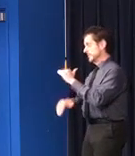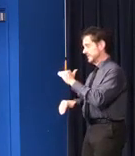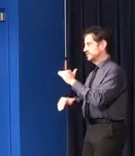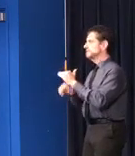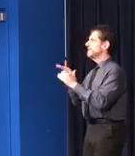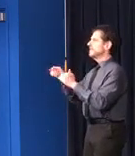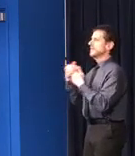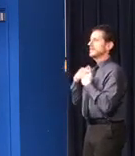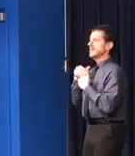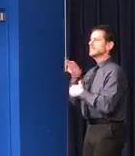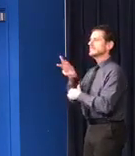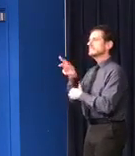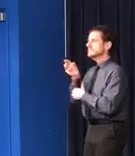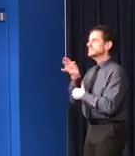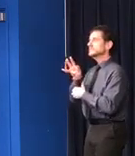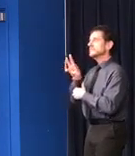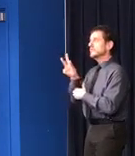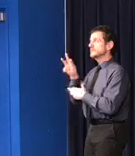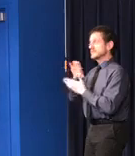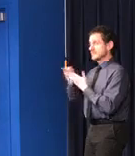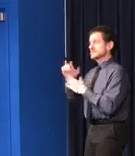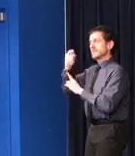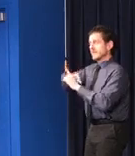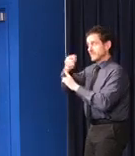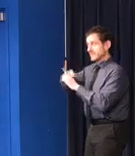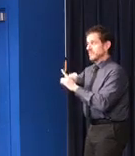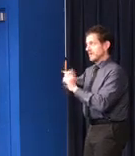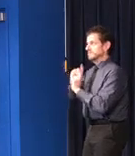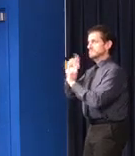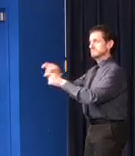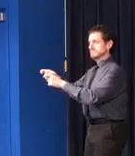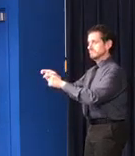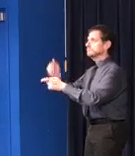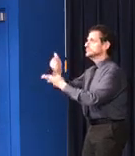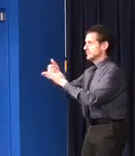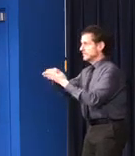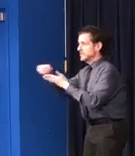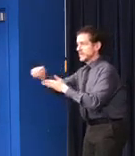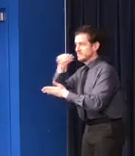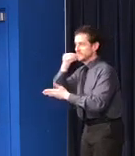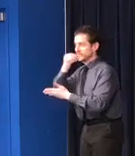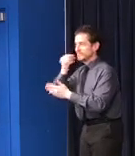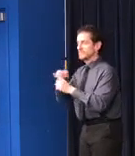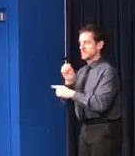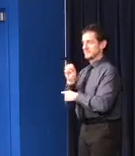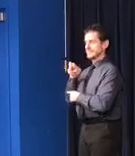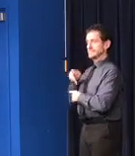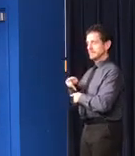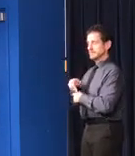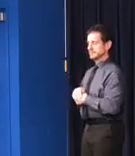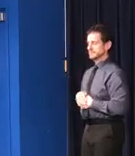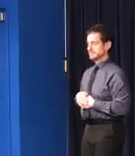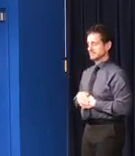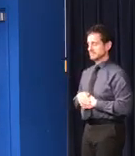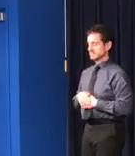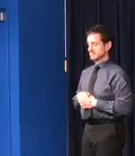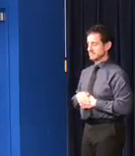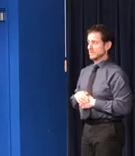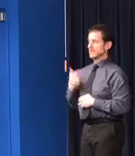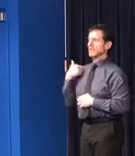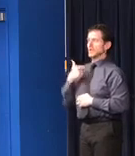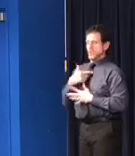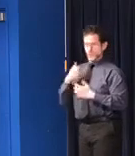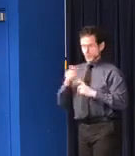$646 a month in SNAP benefits. Our administration, as always, want all